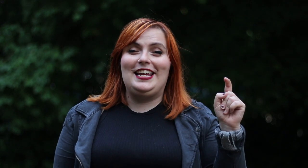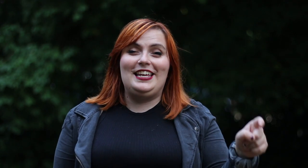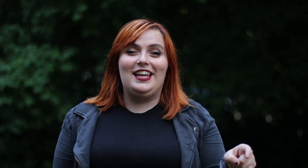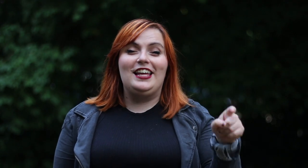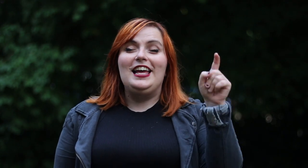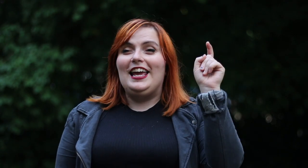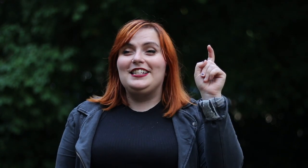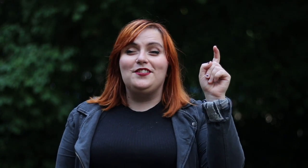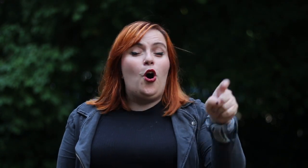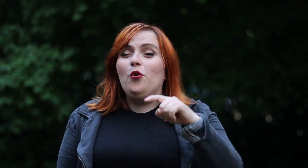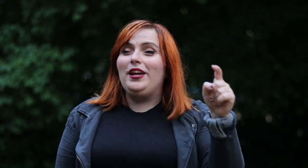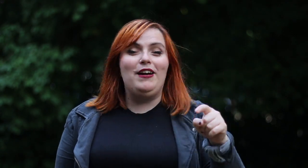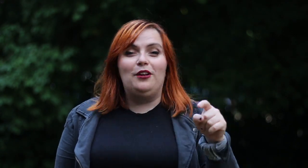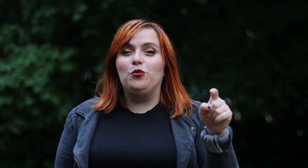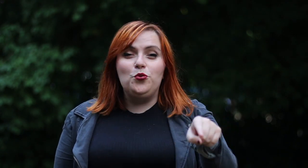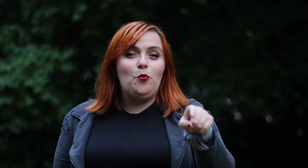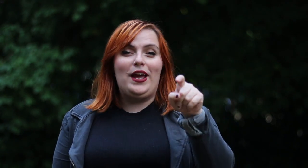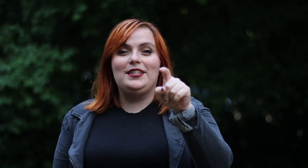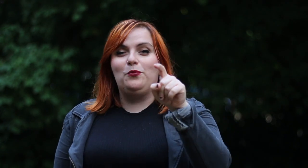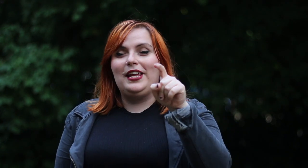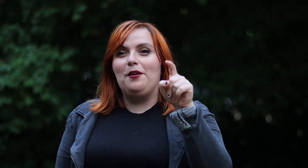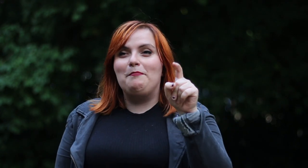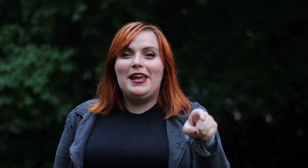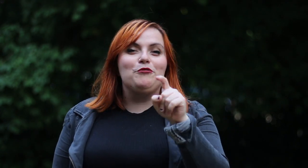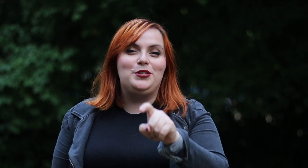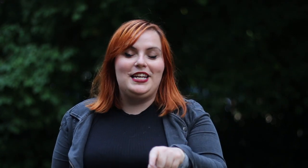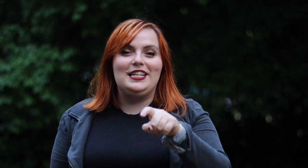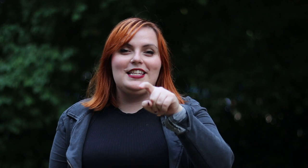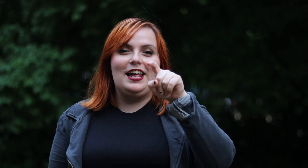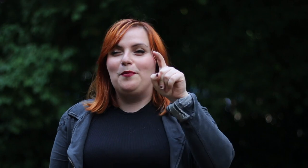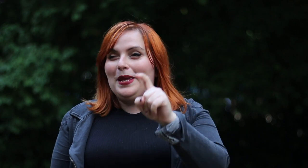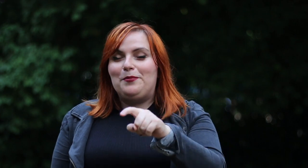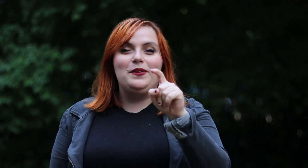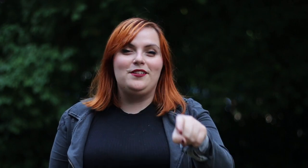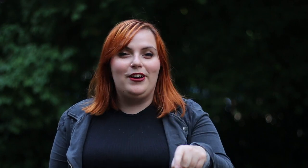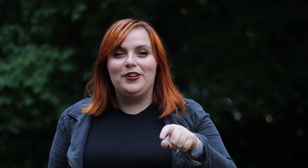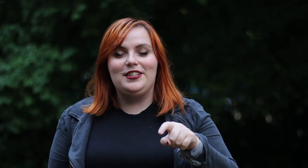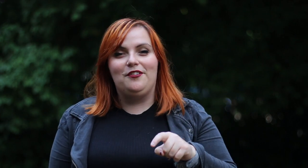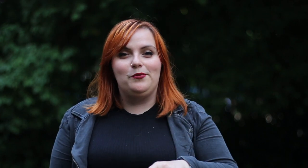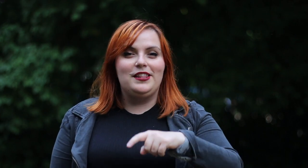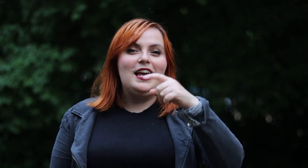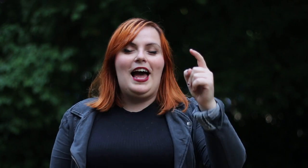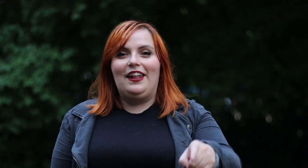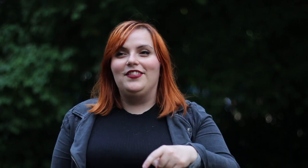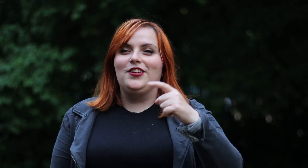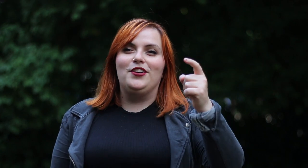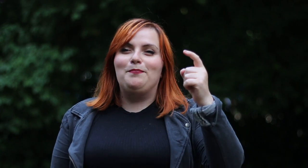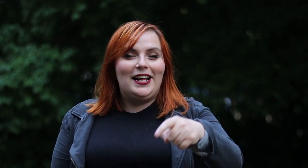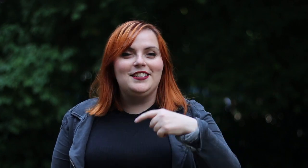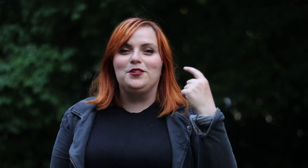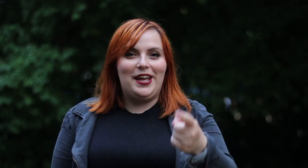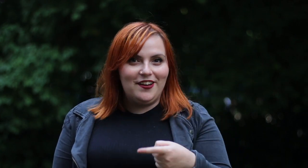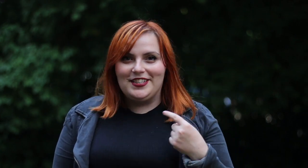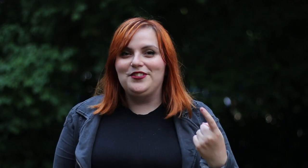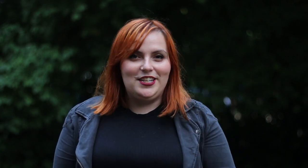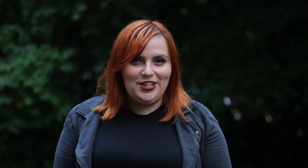either, it's the whole year round, all the ways we make routines and the people we surround ourselves with and the patterns we get ourselves into.